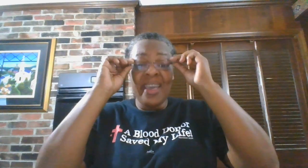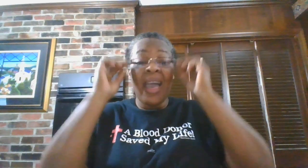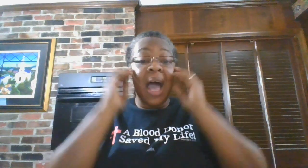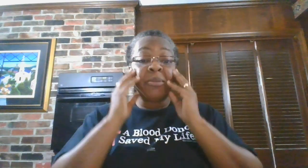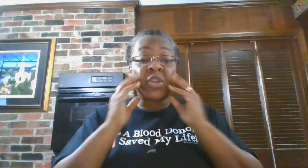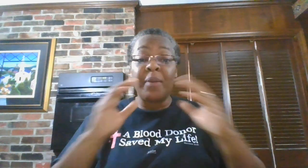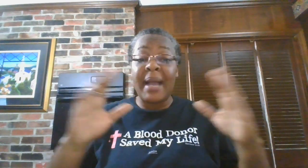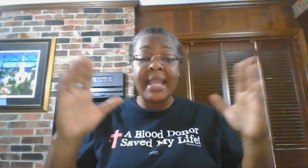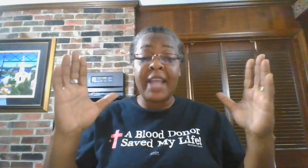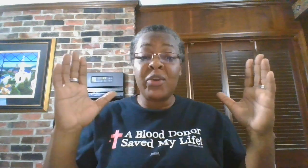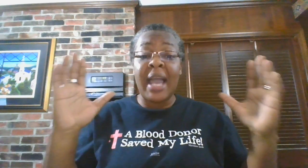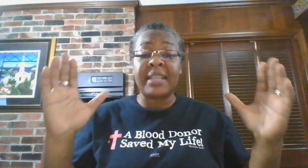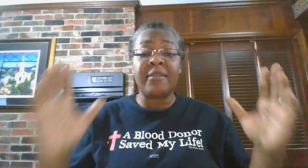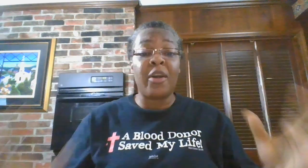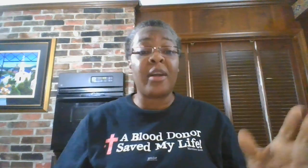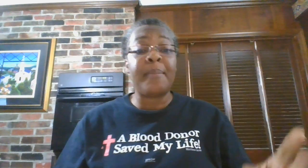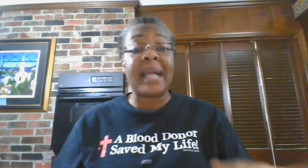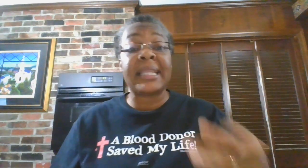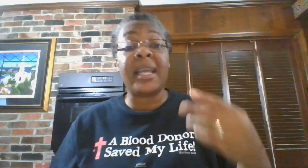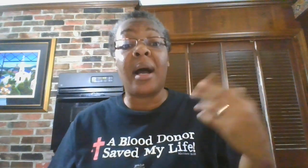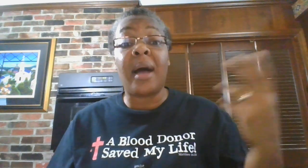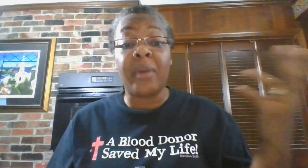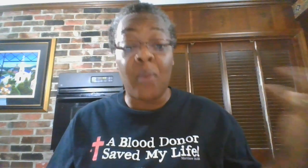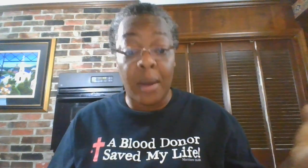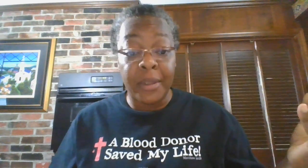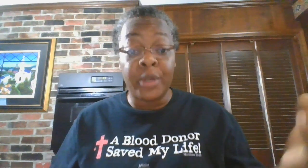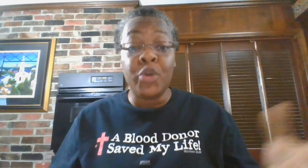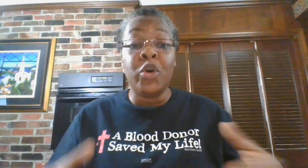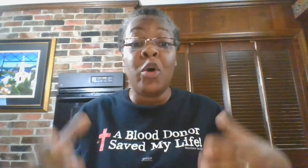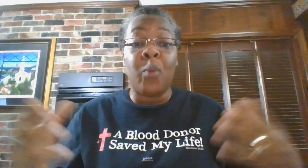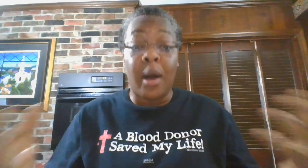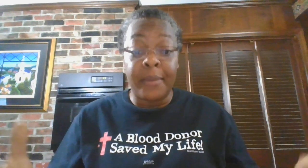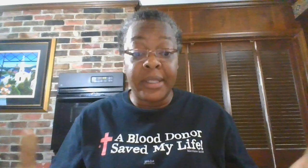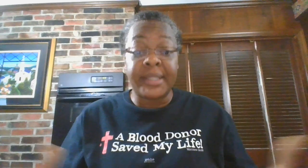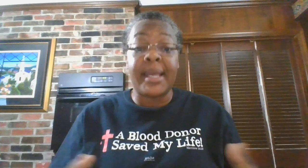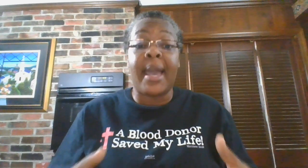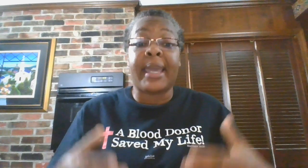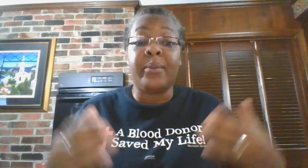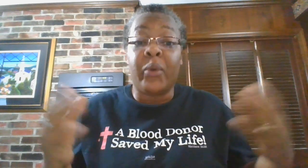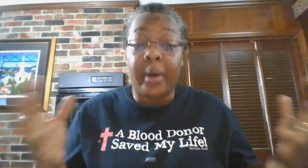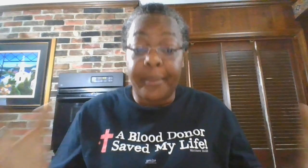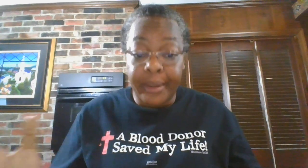I'm sure by now you guys have heard about the other woman, the new woman, the second woman